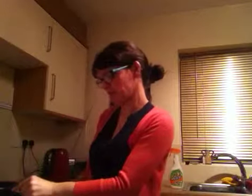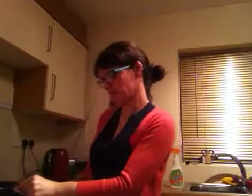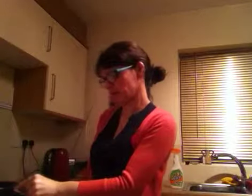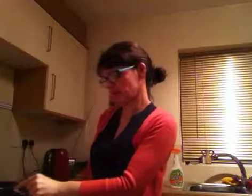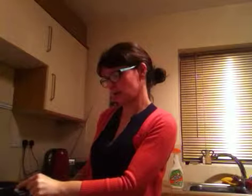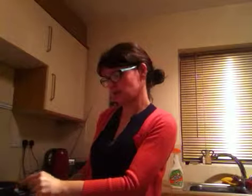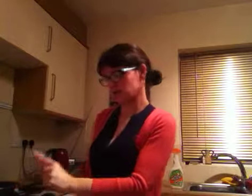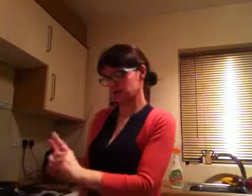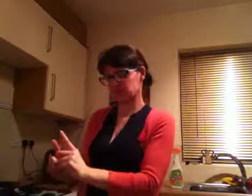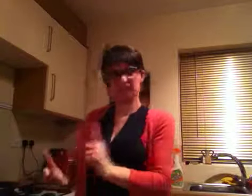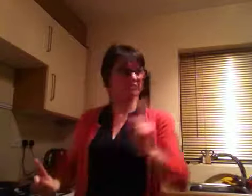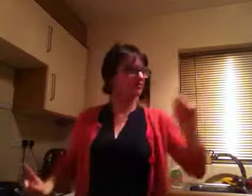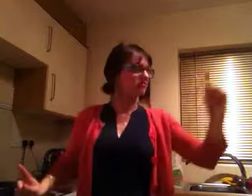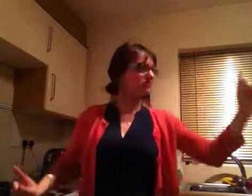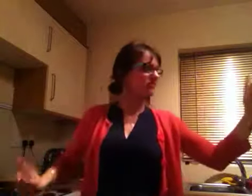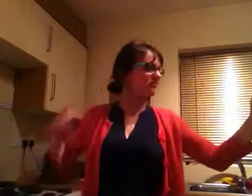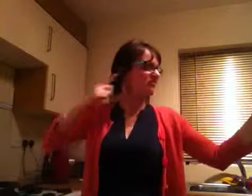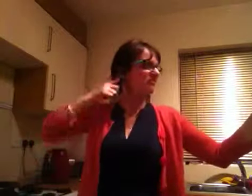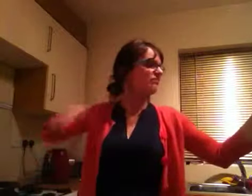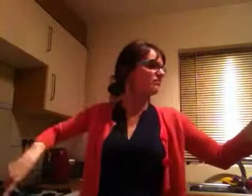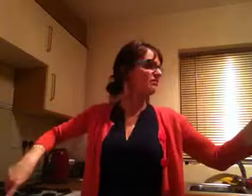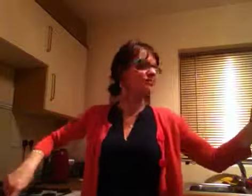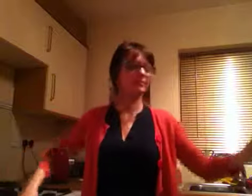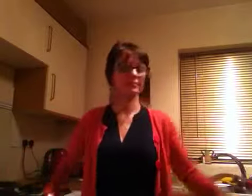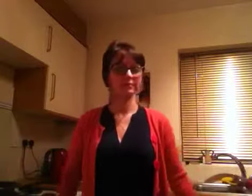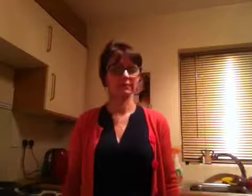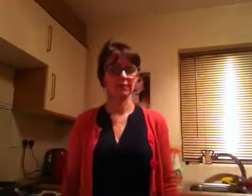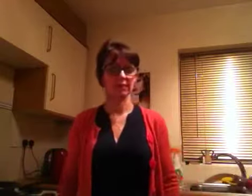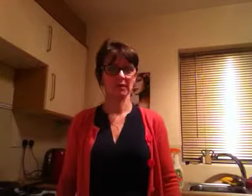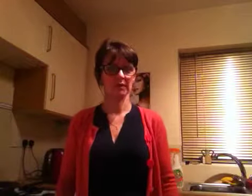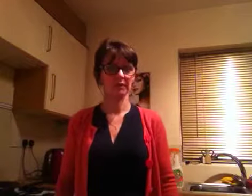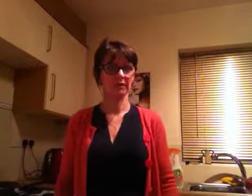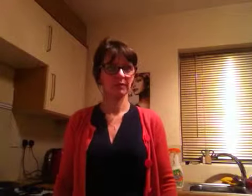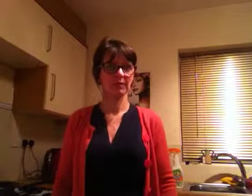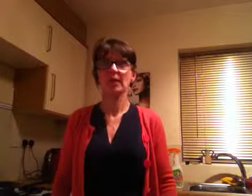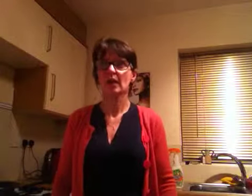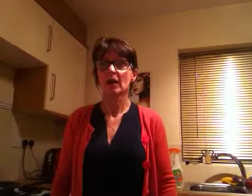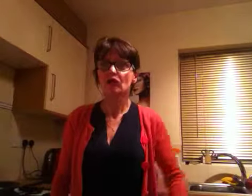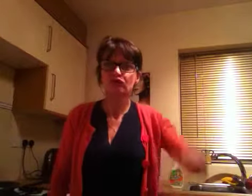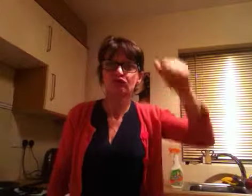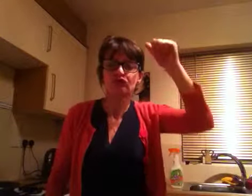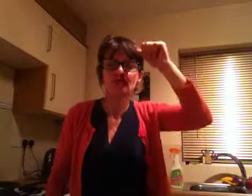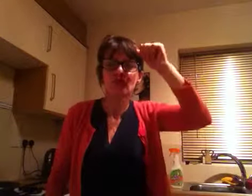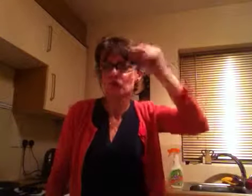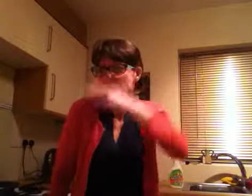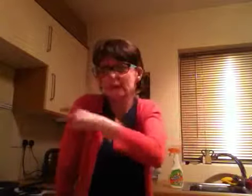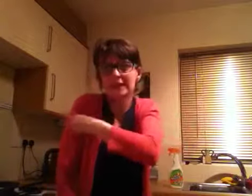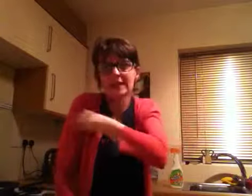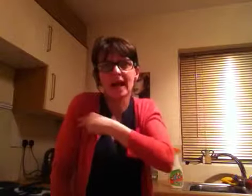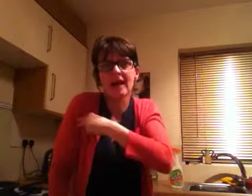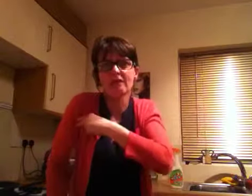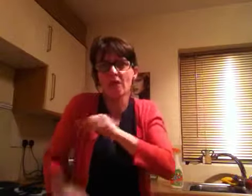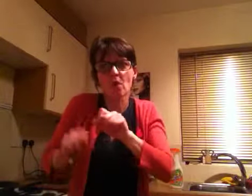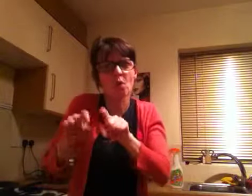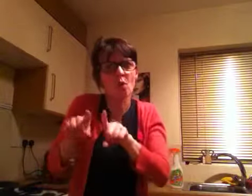Anyone who wants to know what it is like to have staff might want to see a play